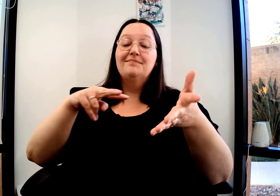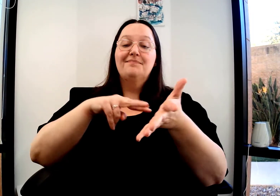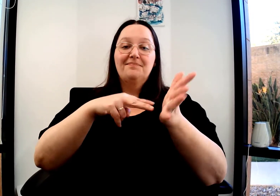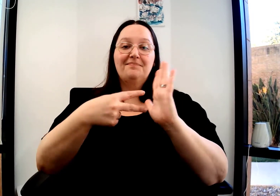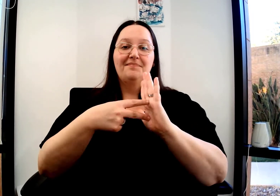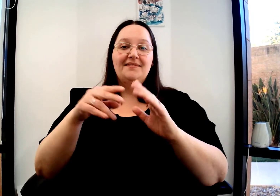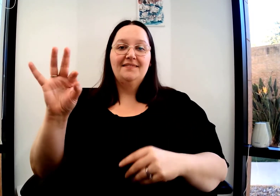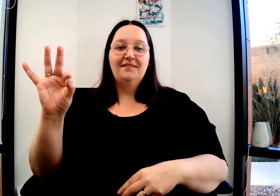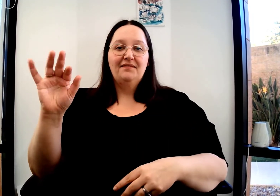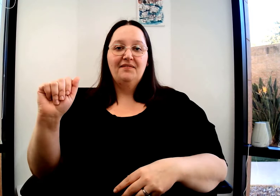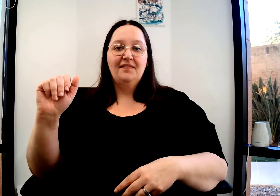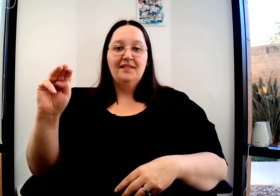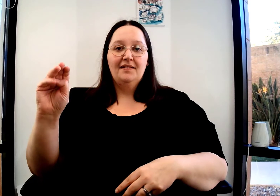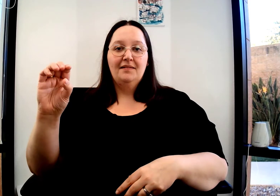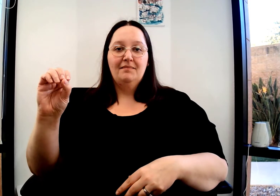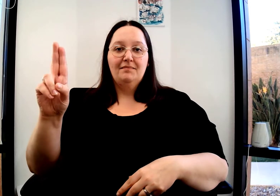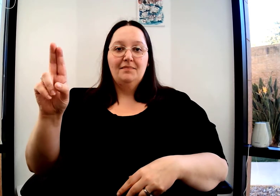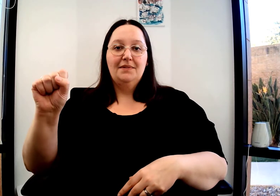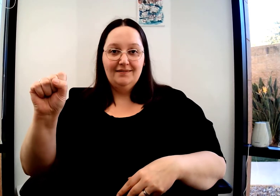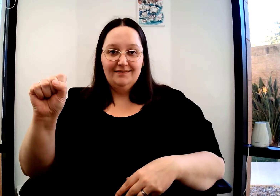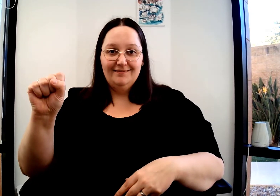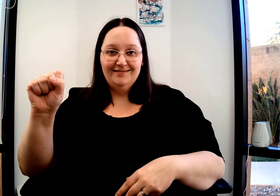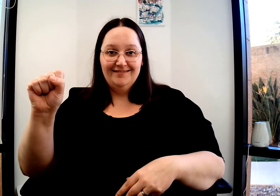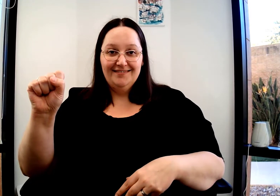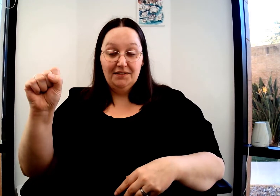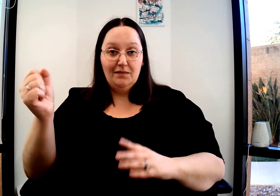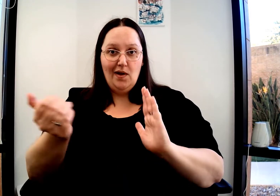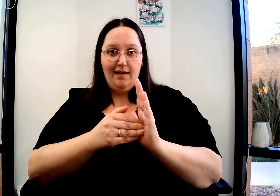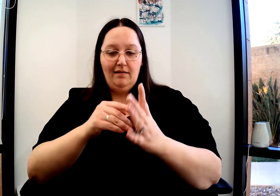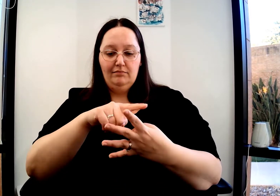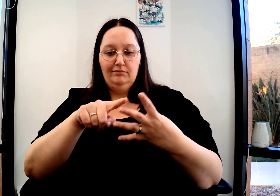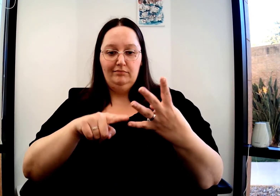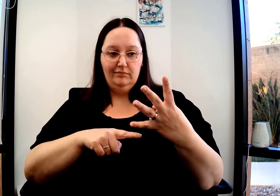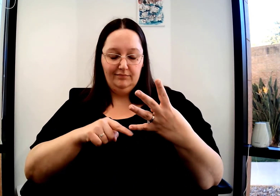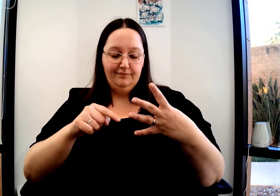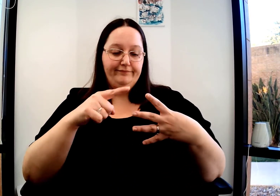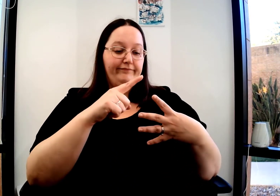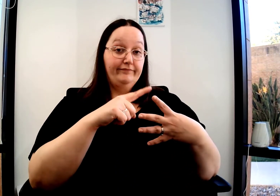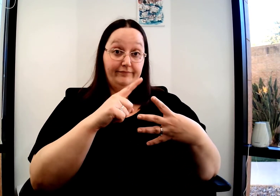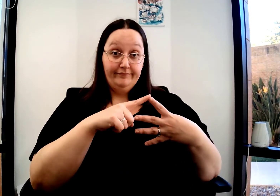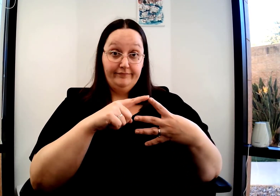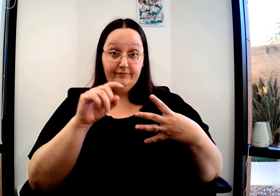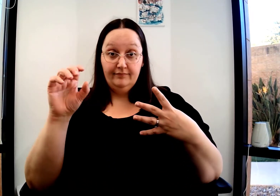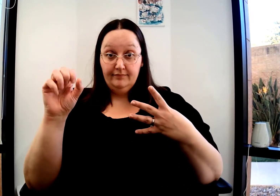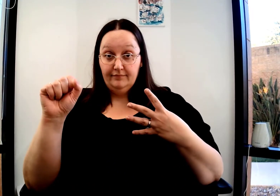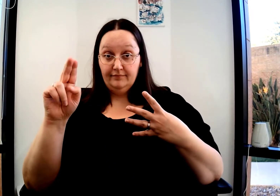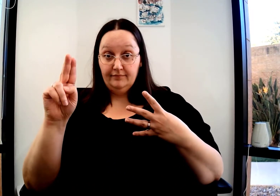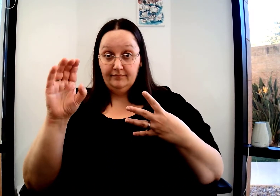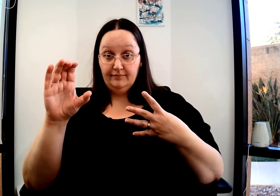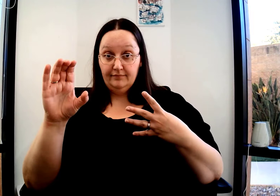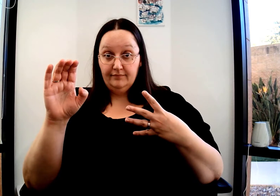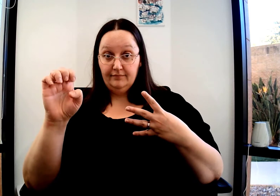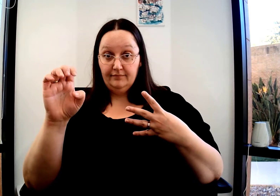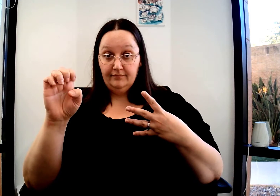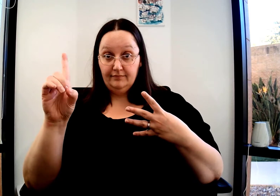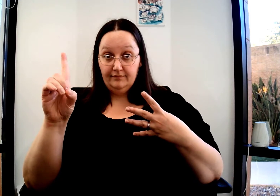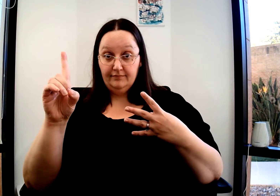If you flip downward when you do that, that is the sign FAMOUS. So again, succeed,